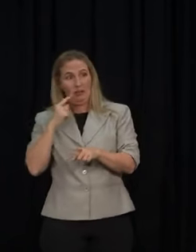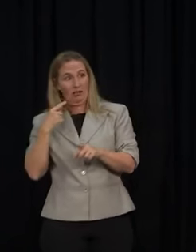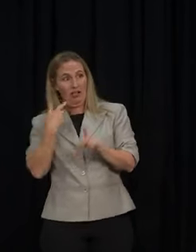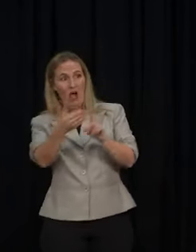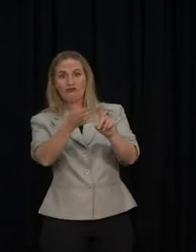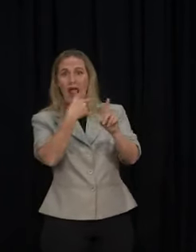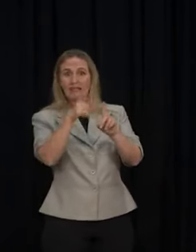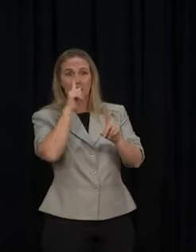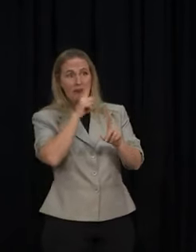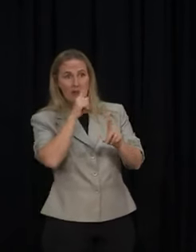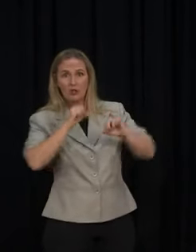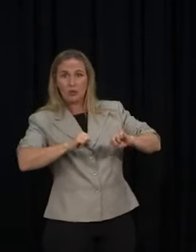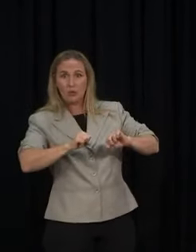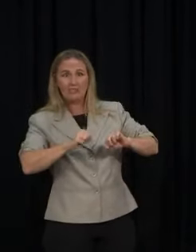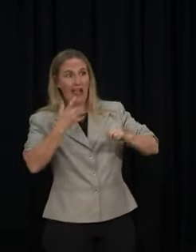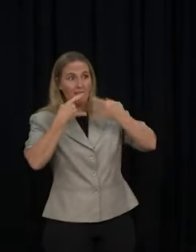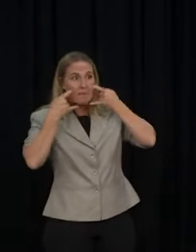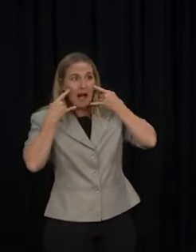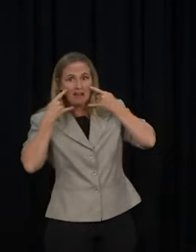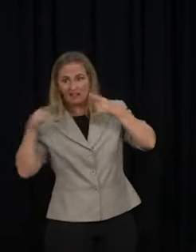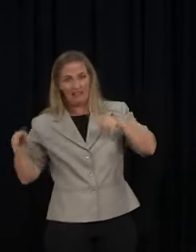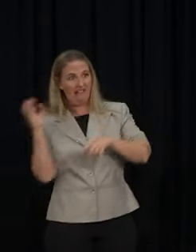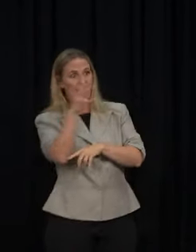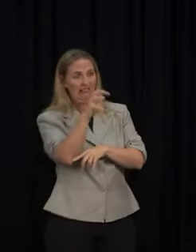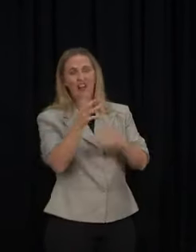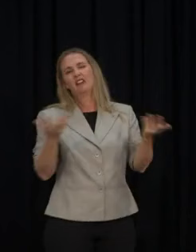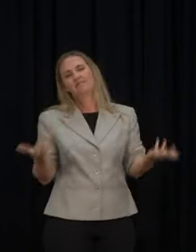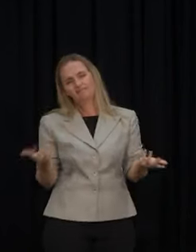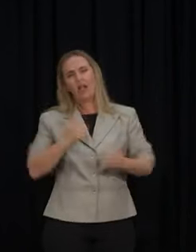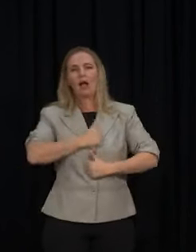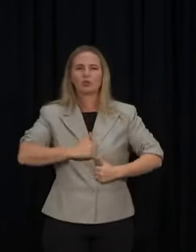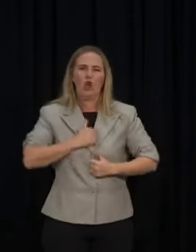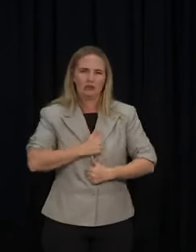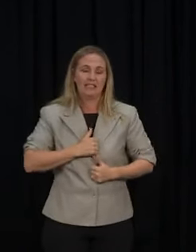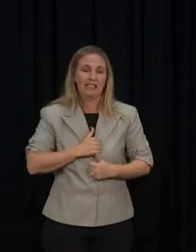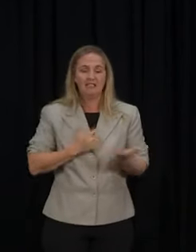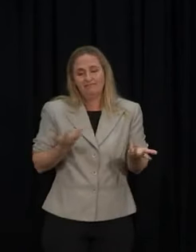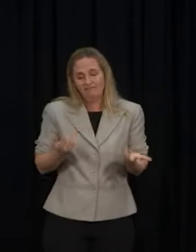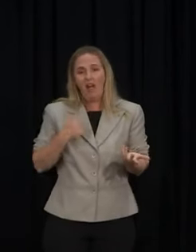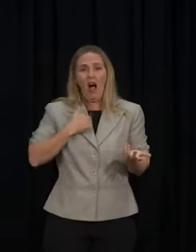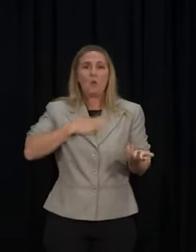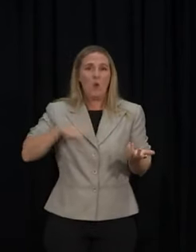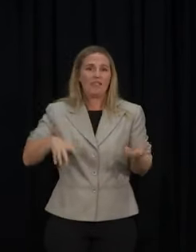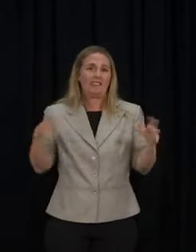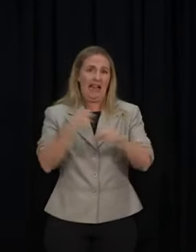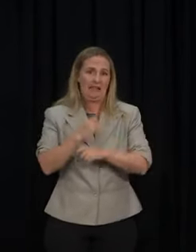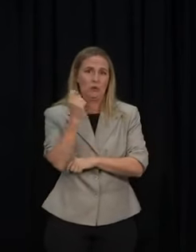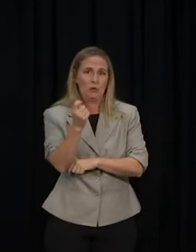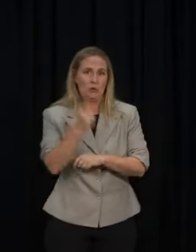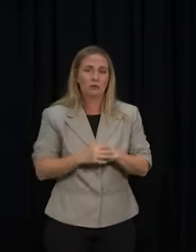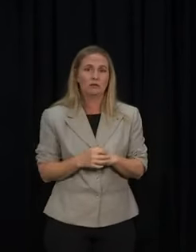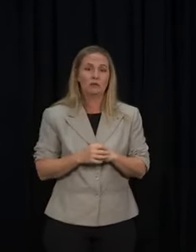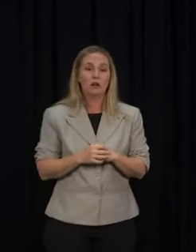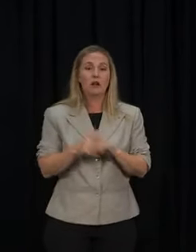would say to those people, I'm very sorry that that is the case. You know, we want this to end as soon as possible. The enforcement of the law